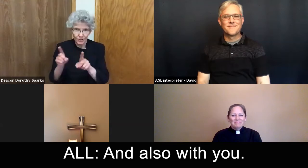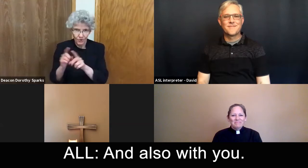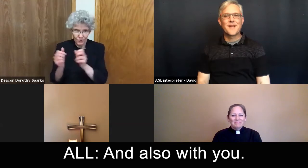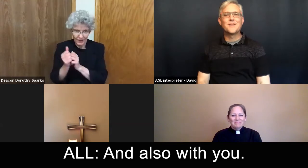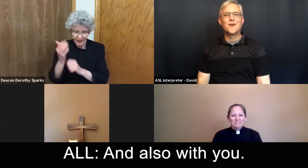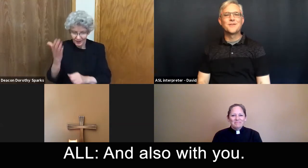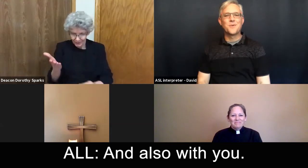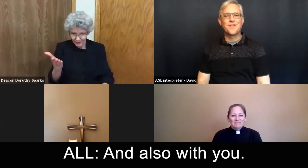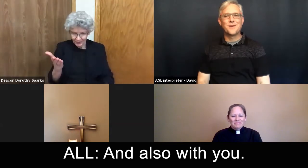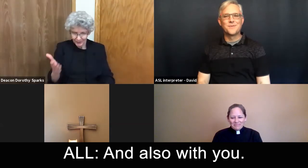And also with you.